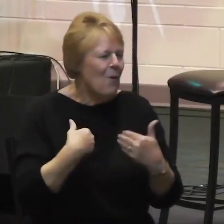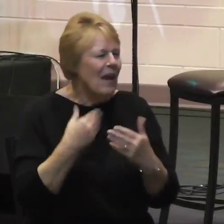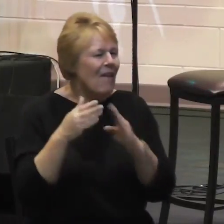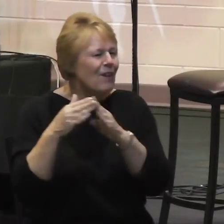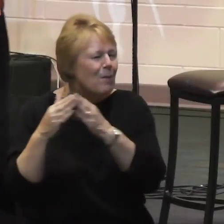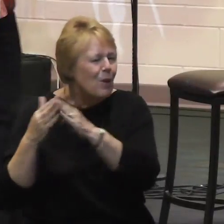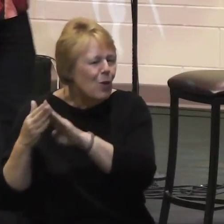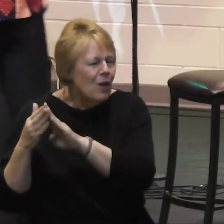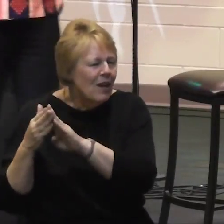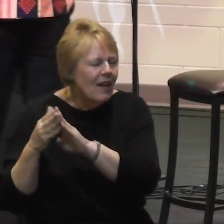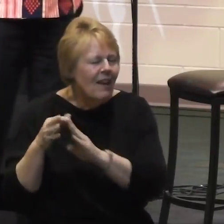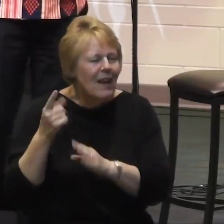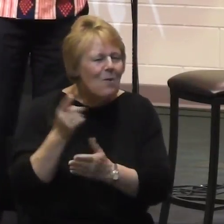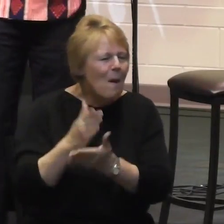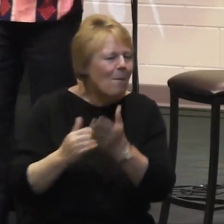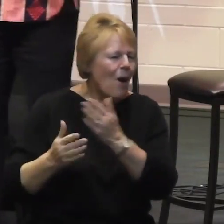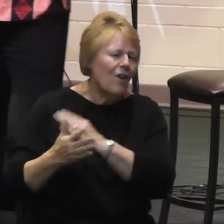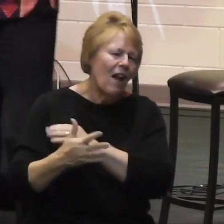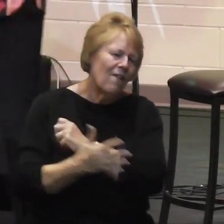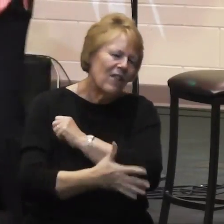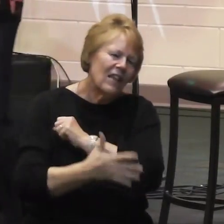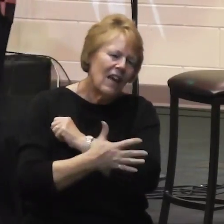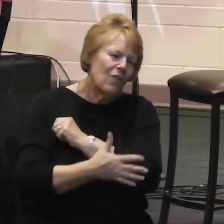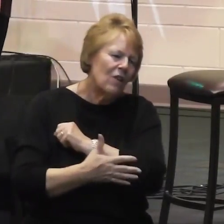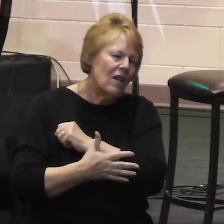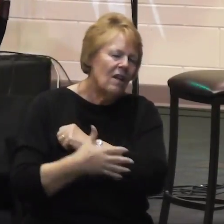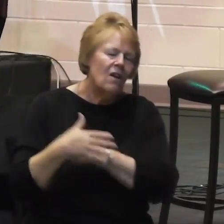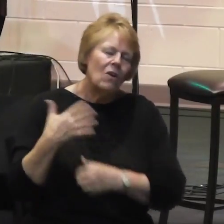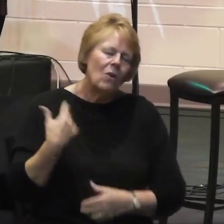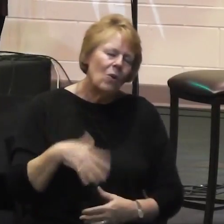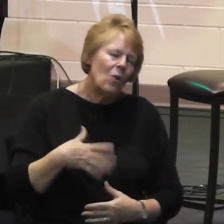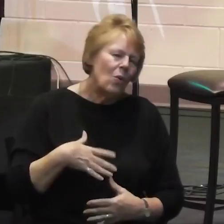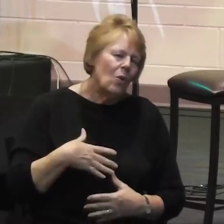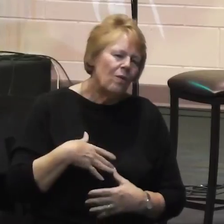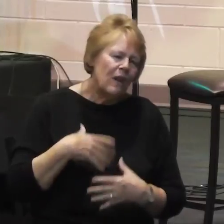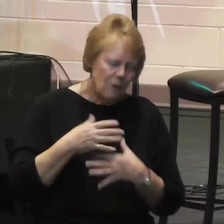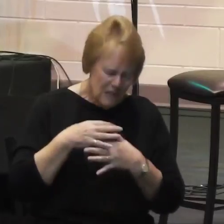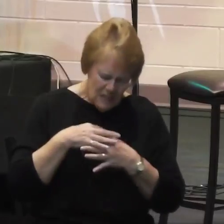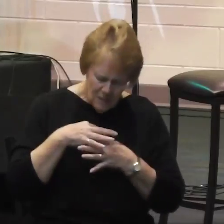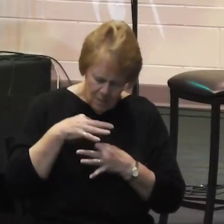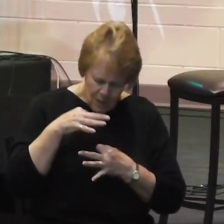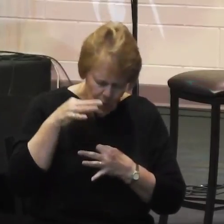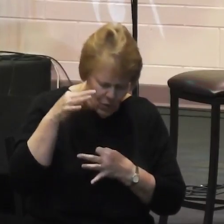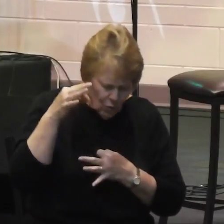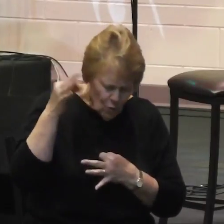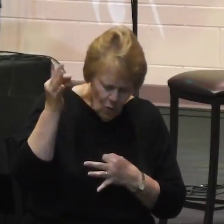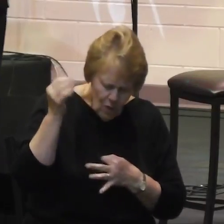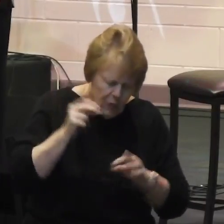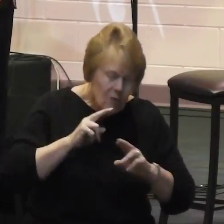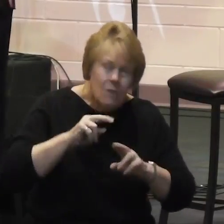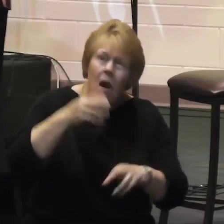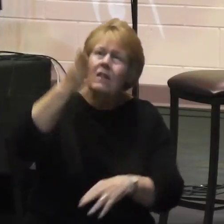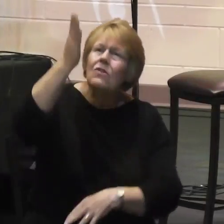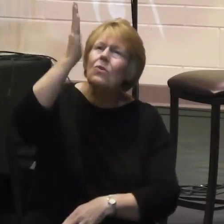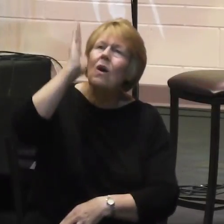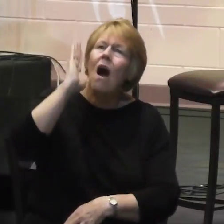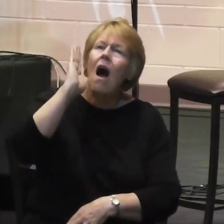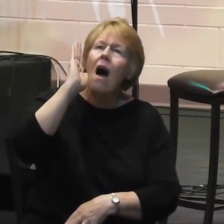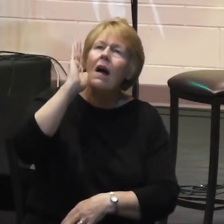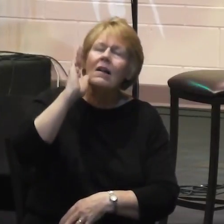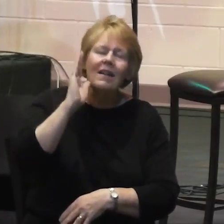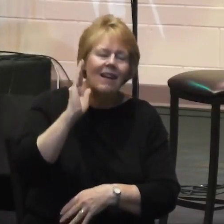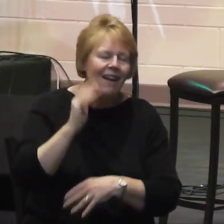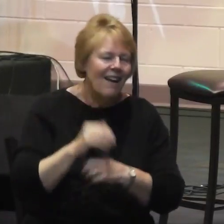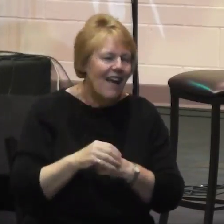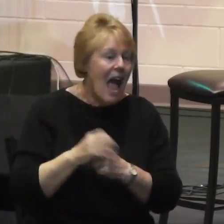is, you know, very spiritual in their response to God and creation. And amazingly,